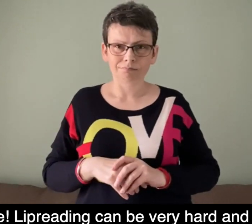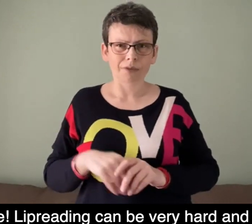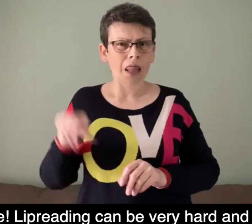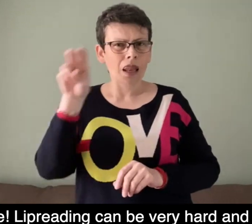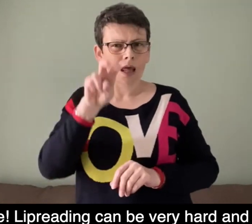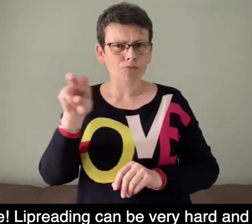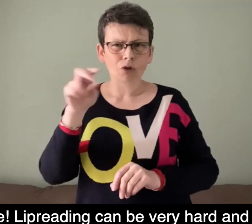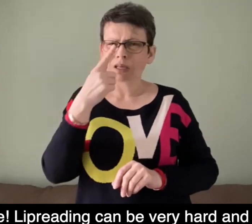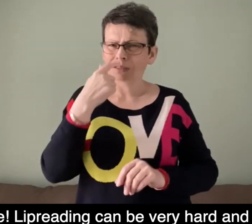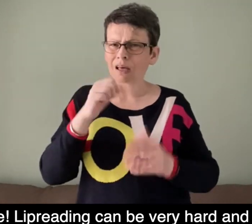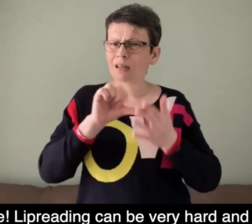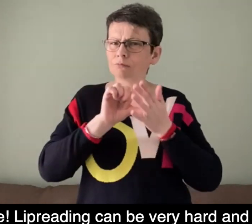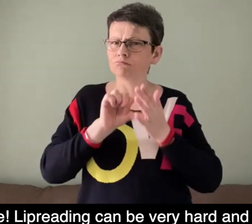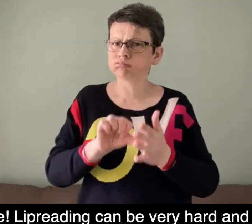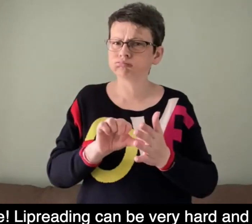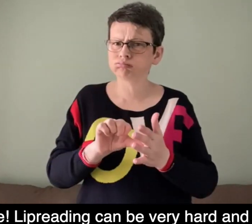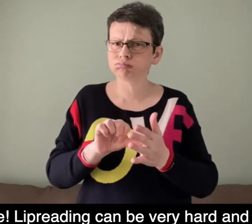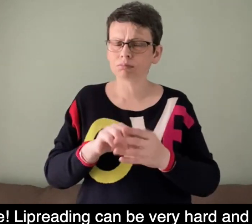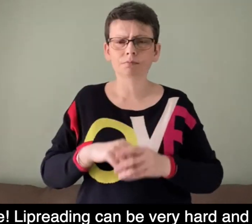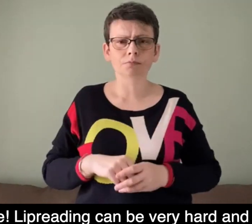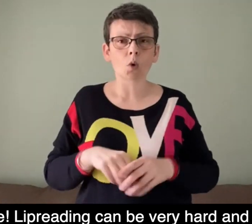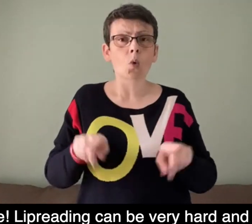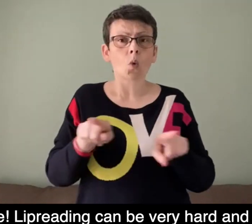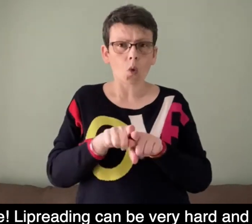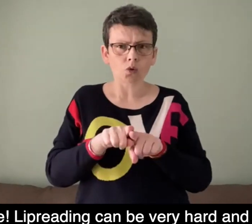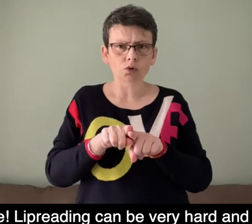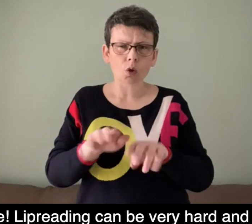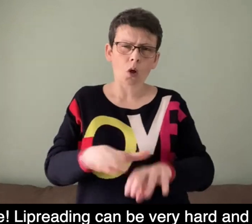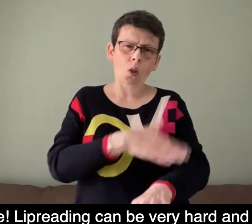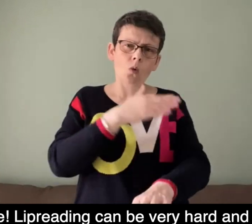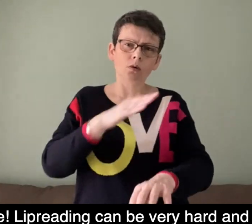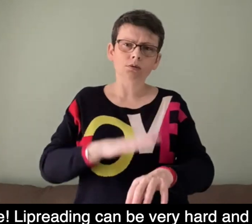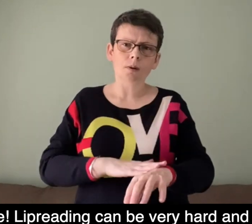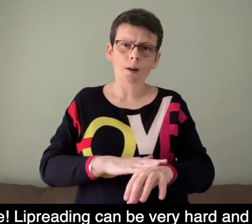Lip reading can be very hard and takes a long time to learn.